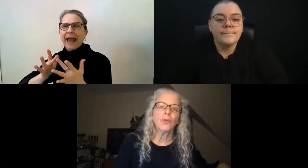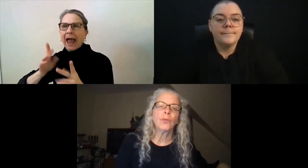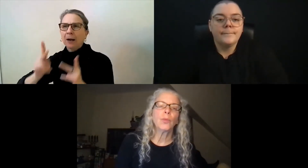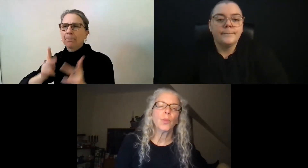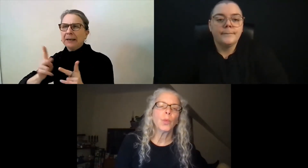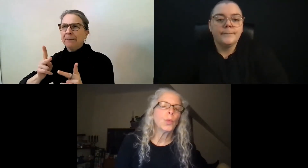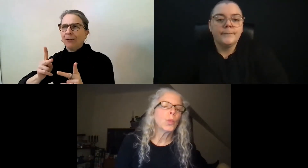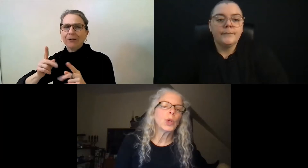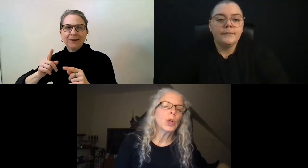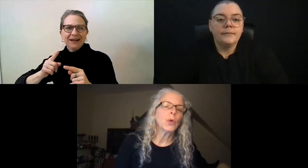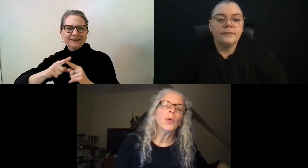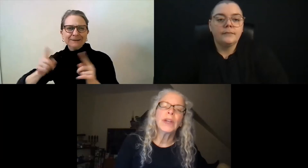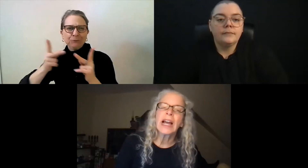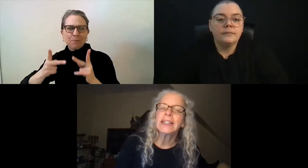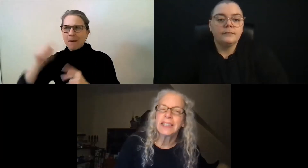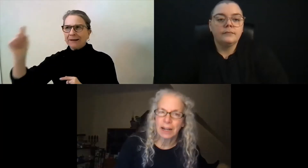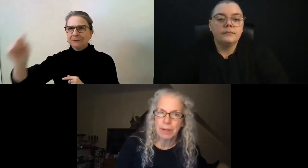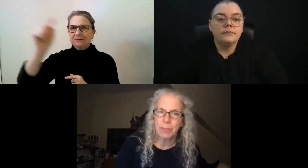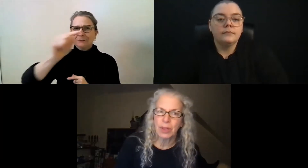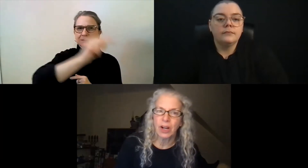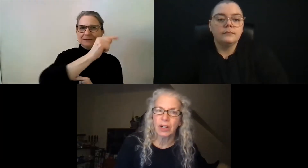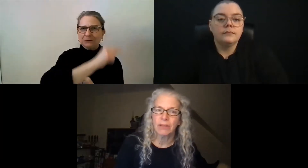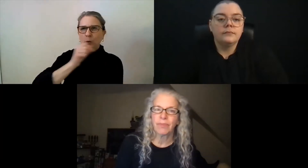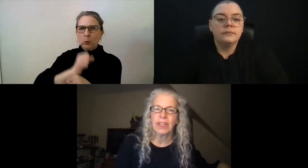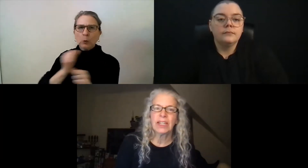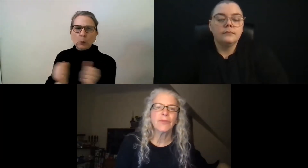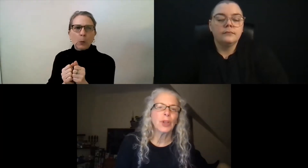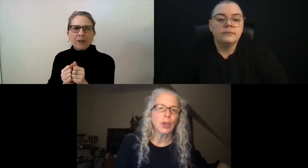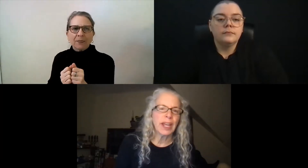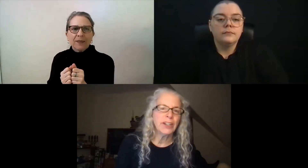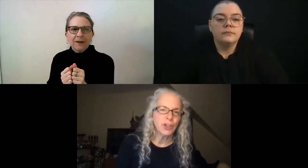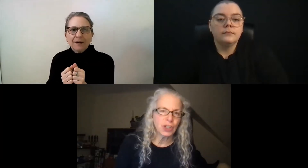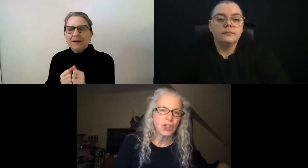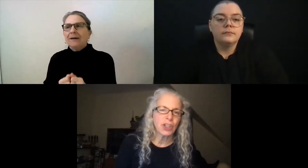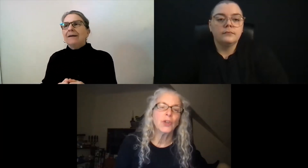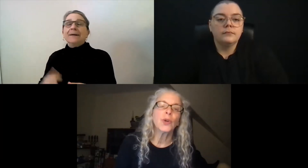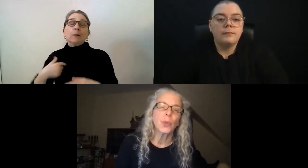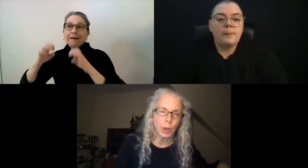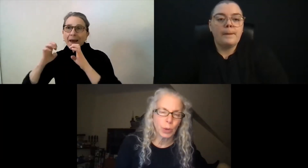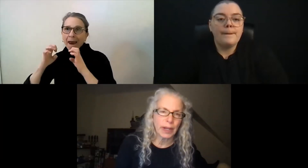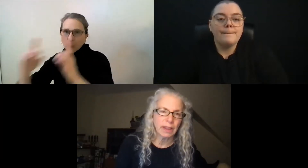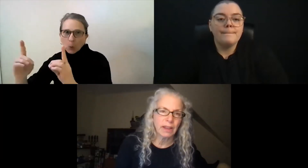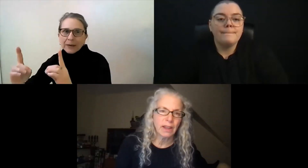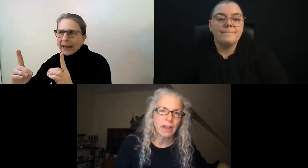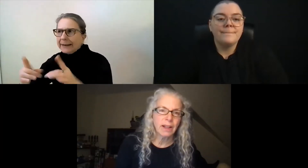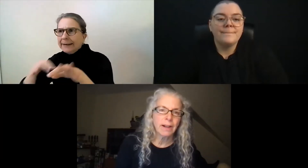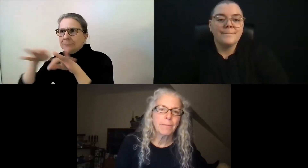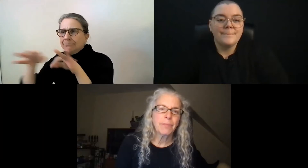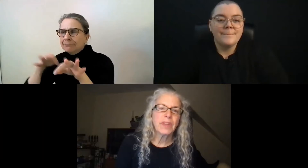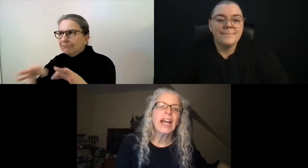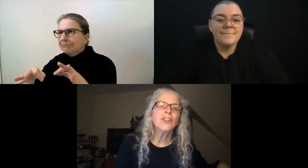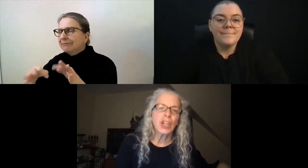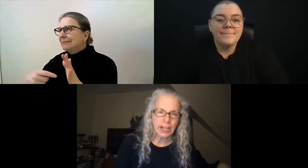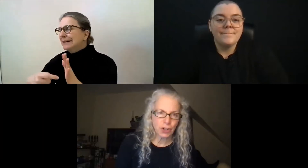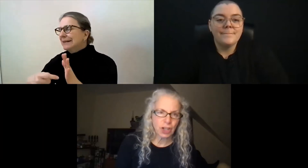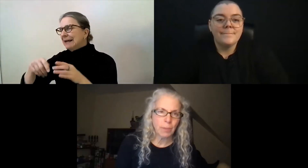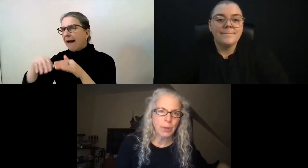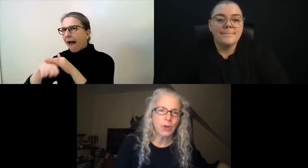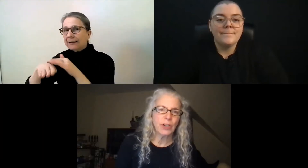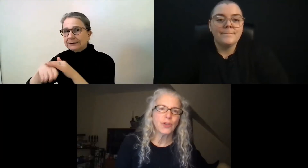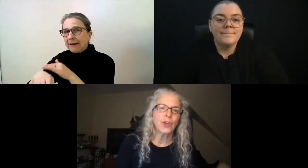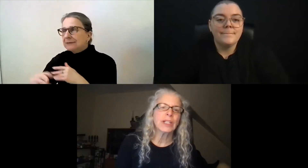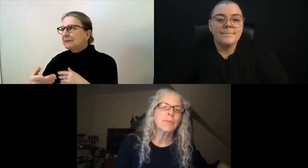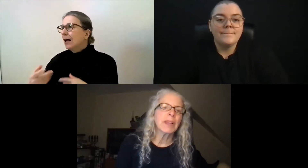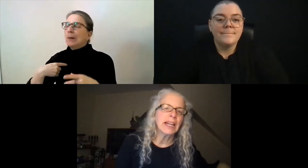know, you know, who the contact people are in different locations that you could work with. Educational